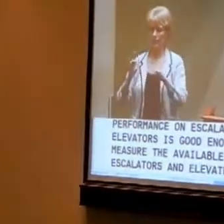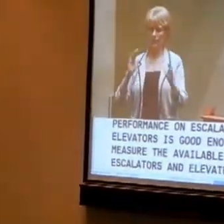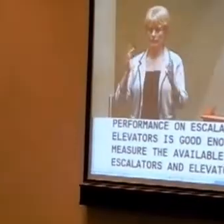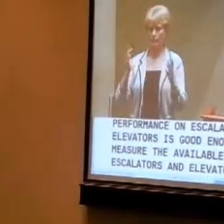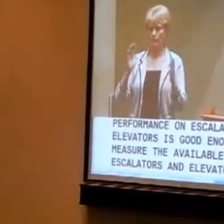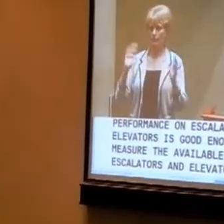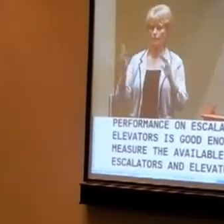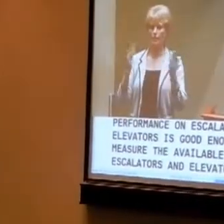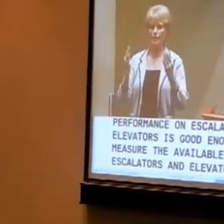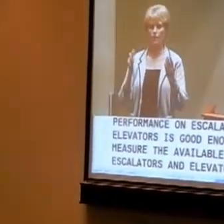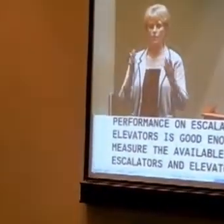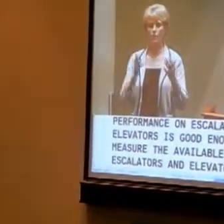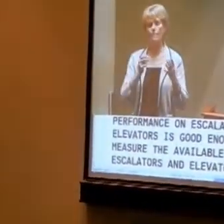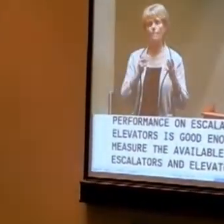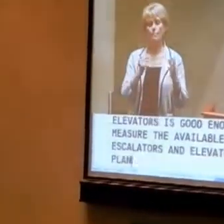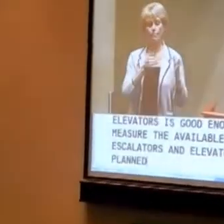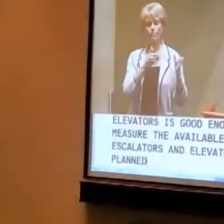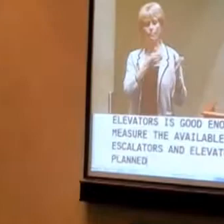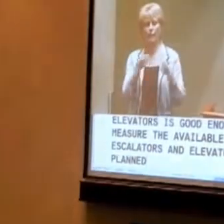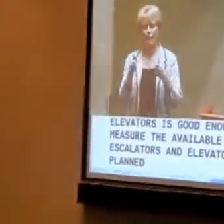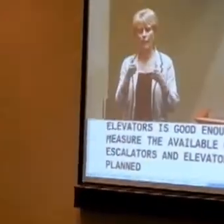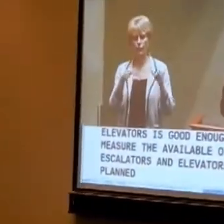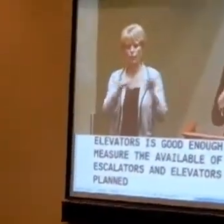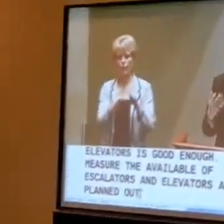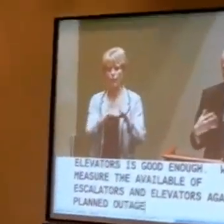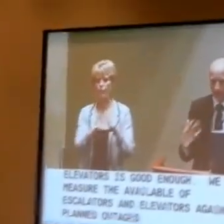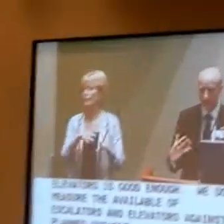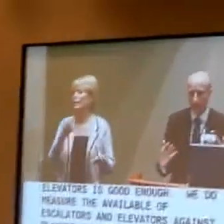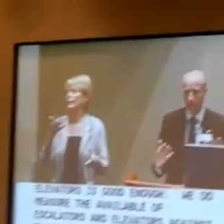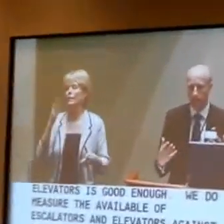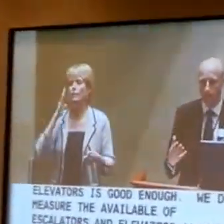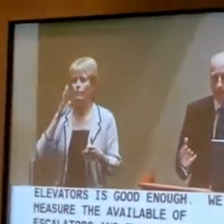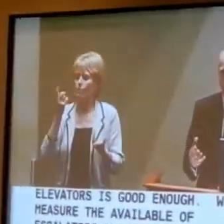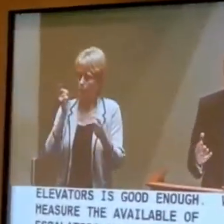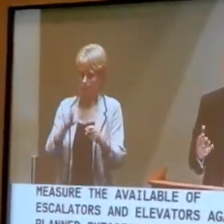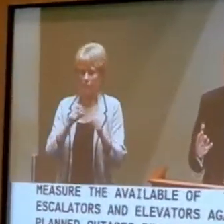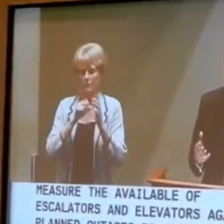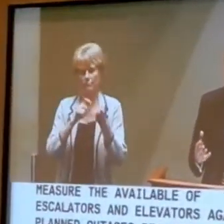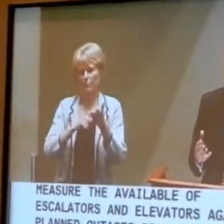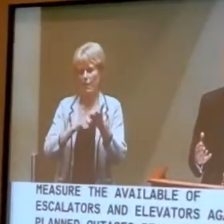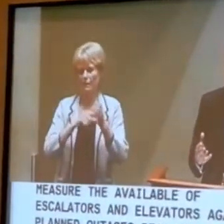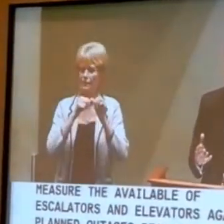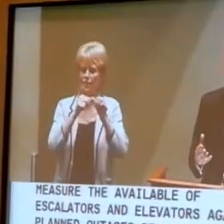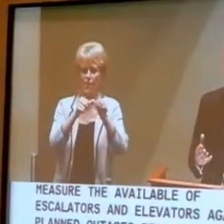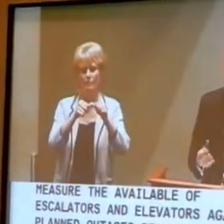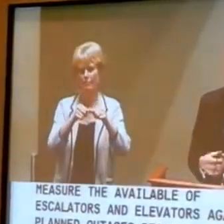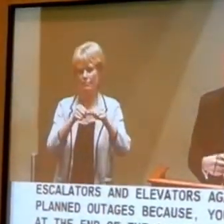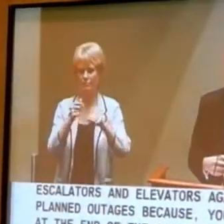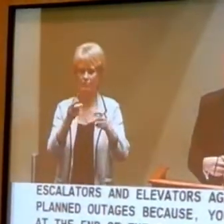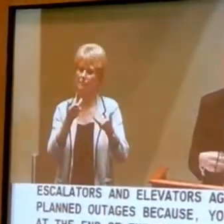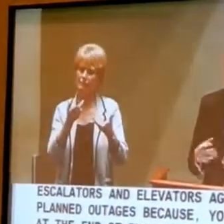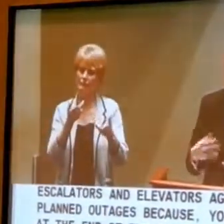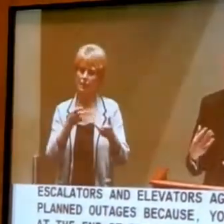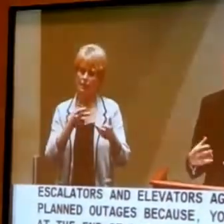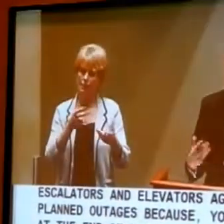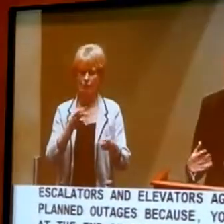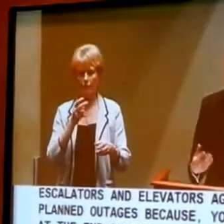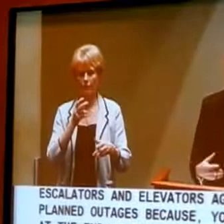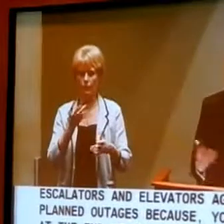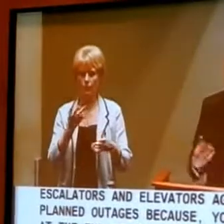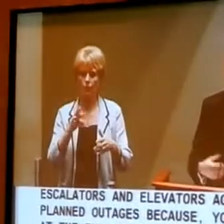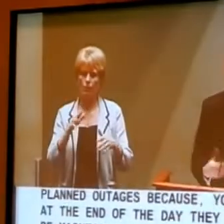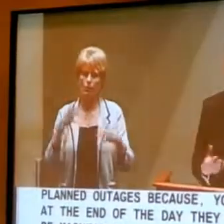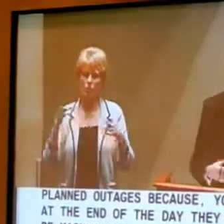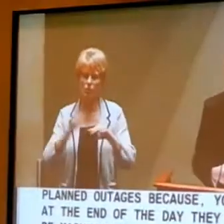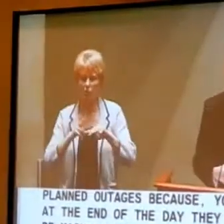planned outages, because at the end of the day, they need to be maintained. They have quite a hard life with salt